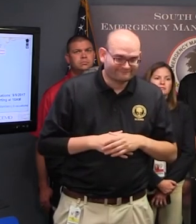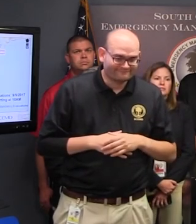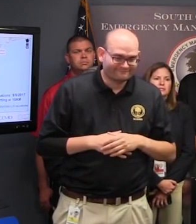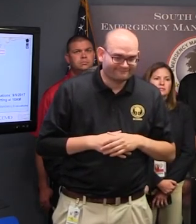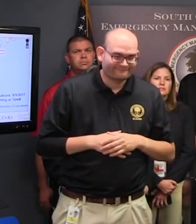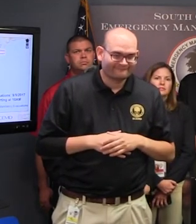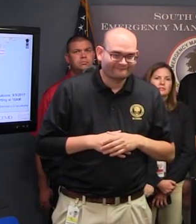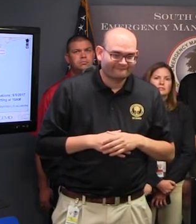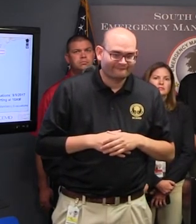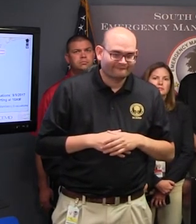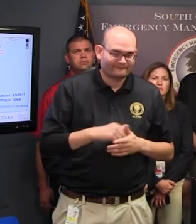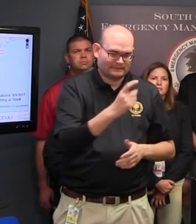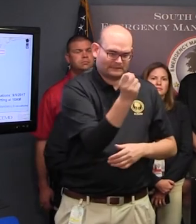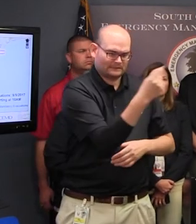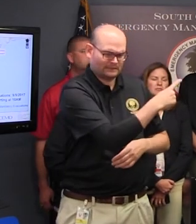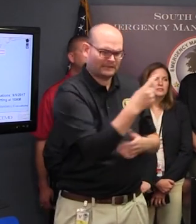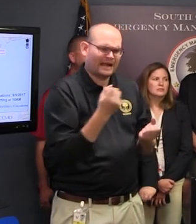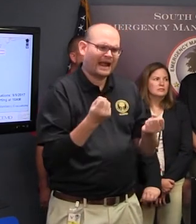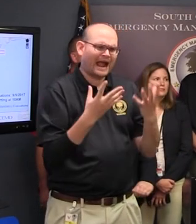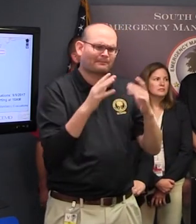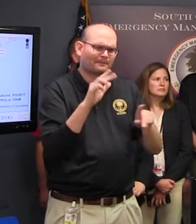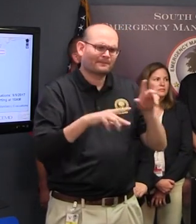How many FEMA staff are in the state?